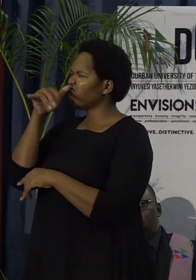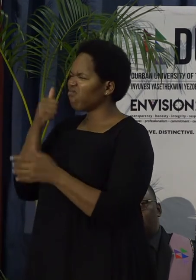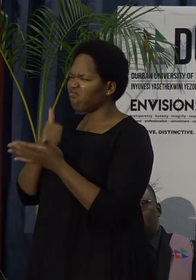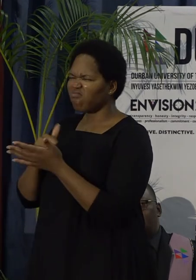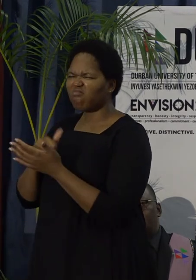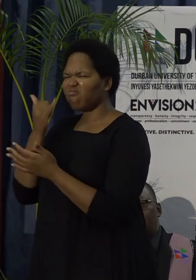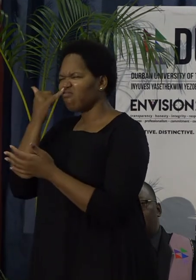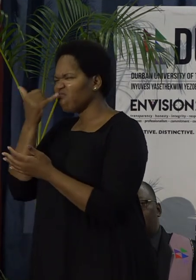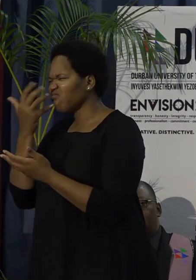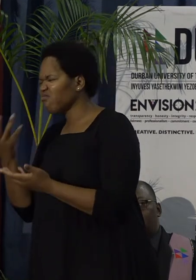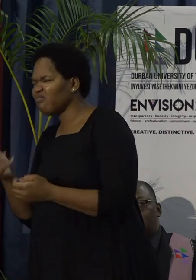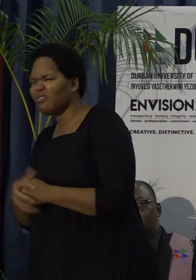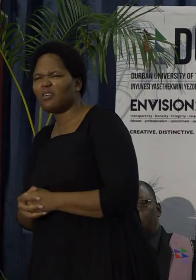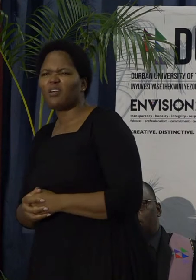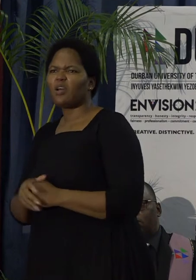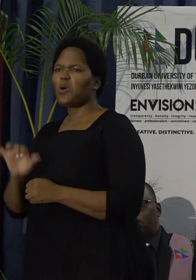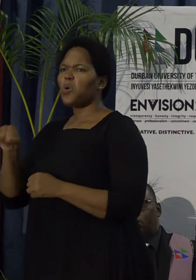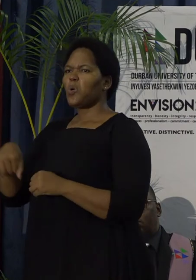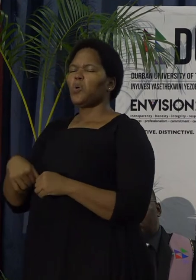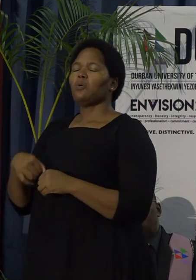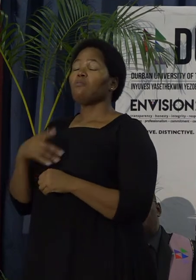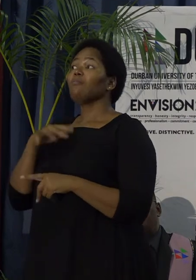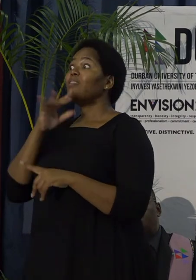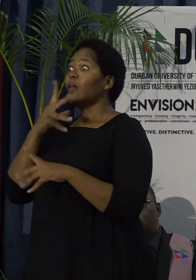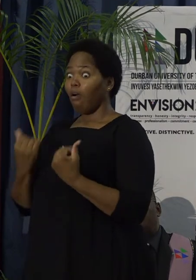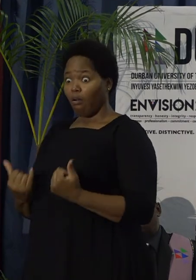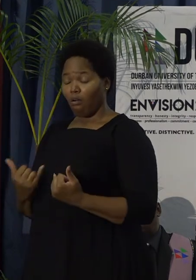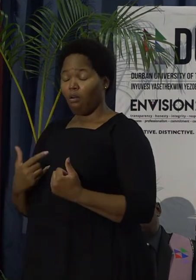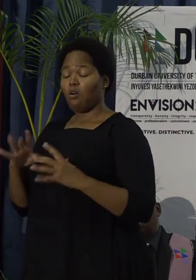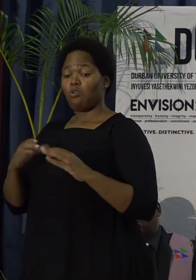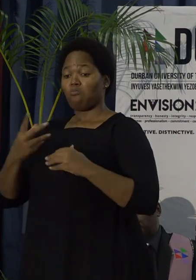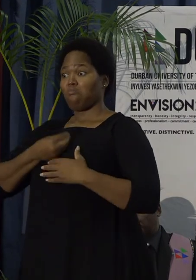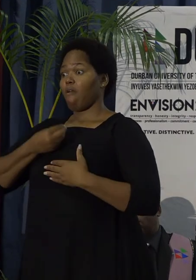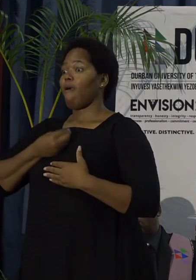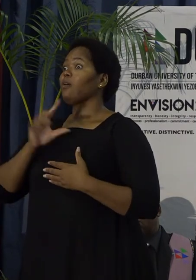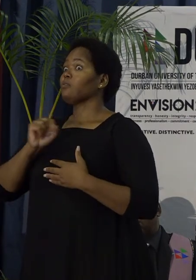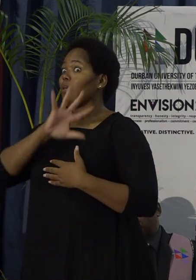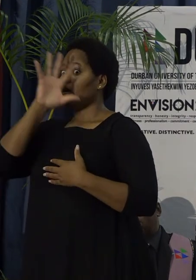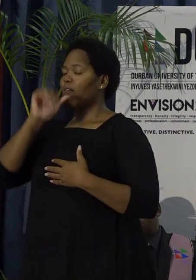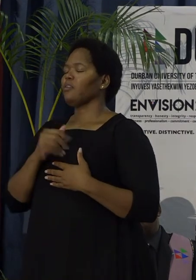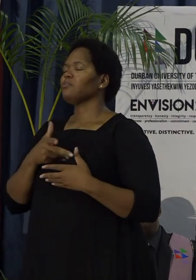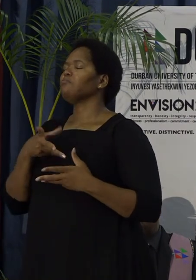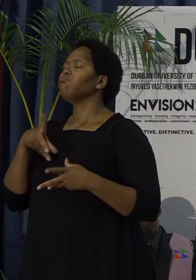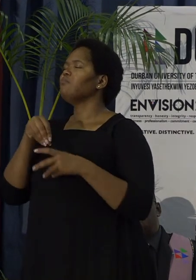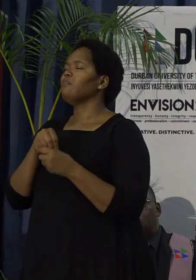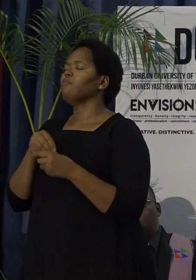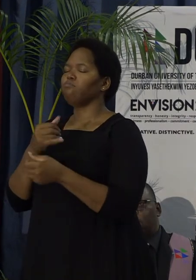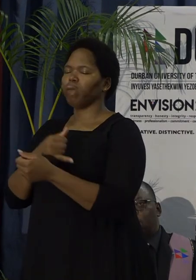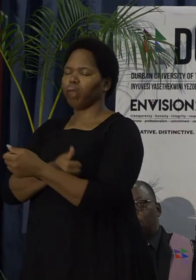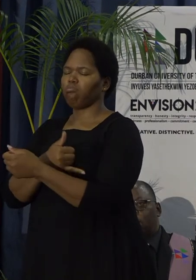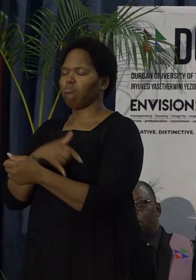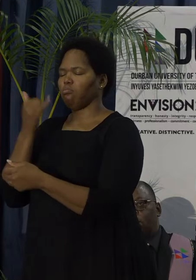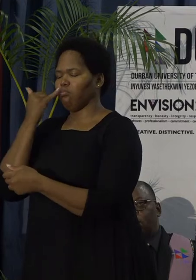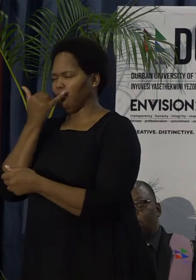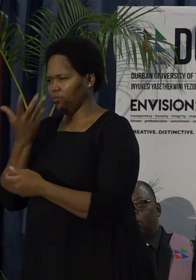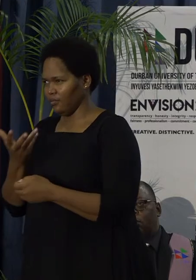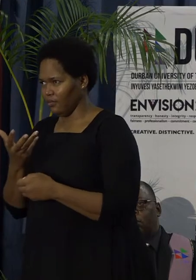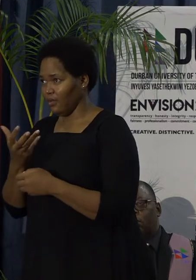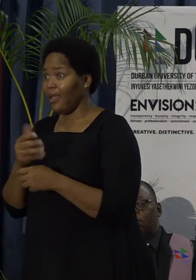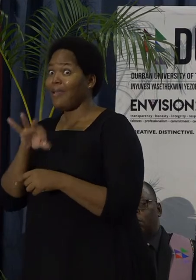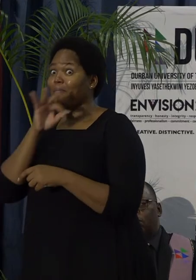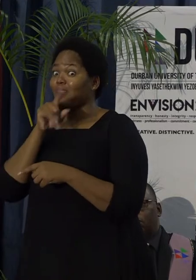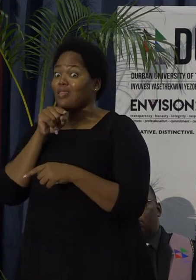what has become a pastime for young South Africans in this country. So until the